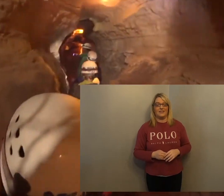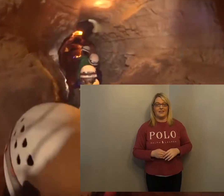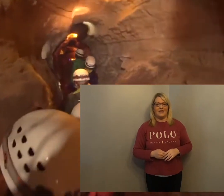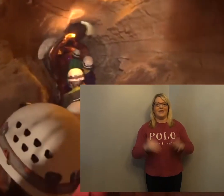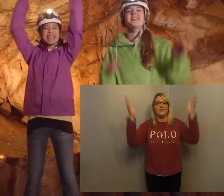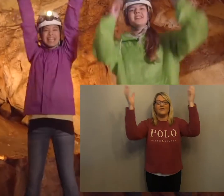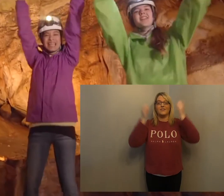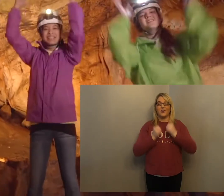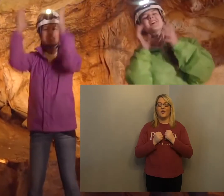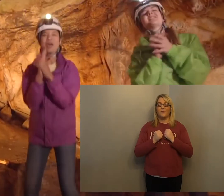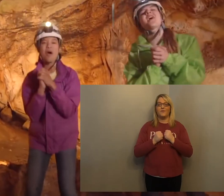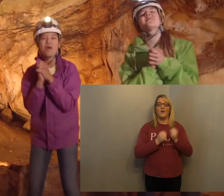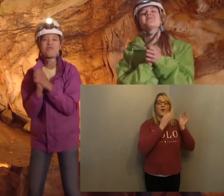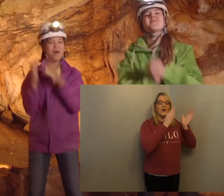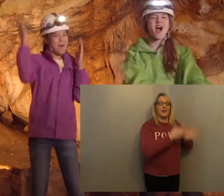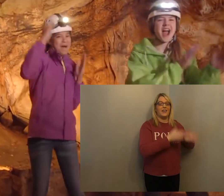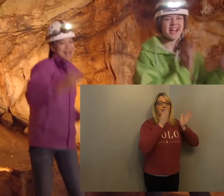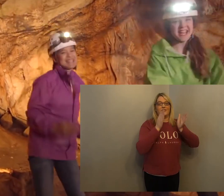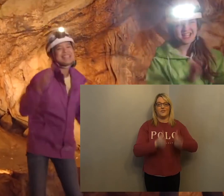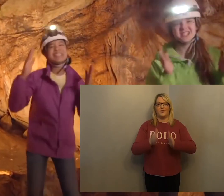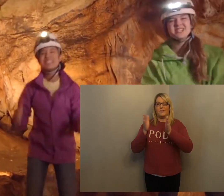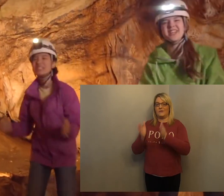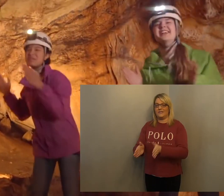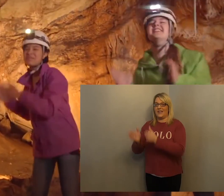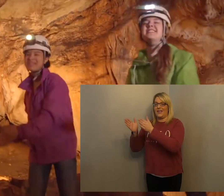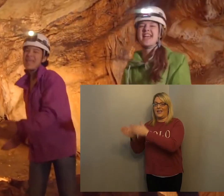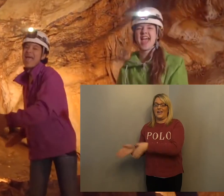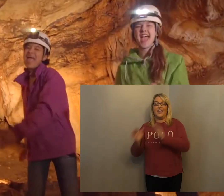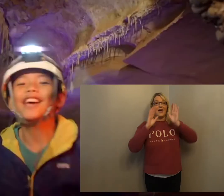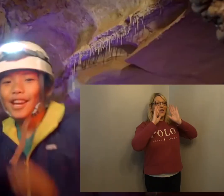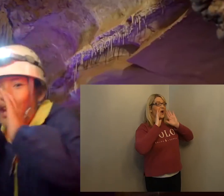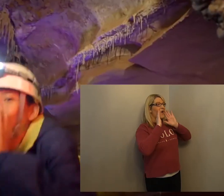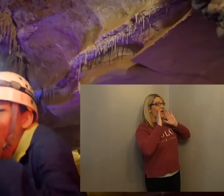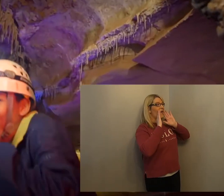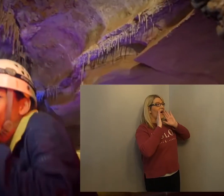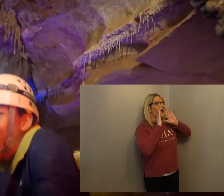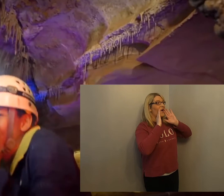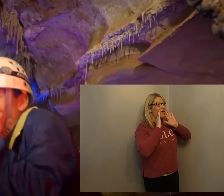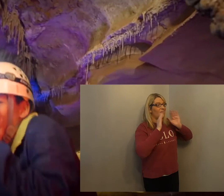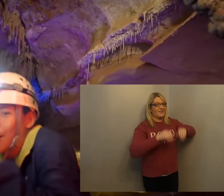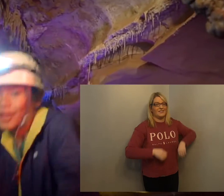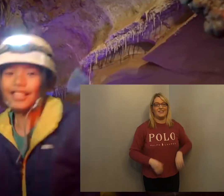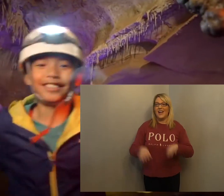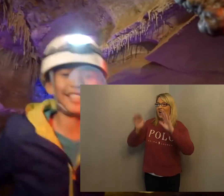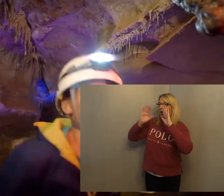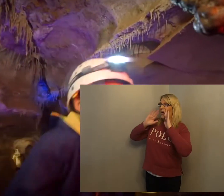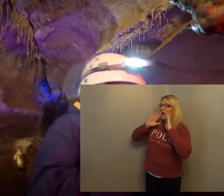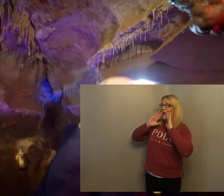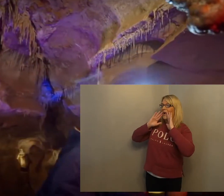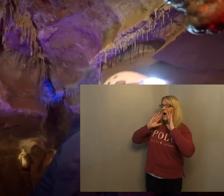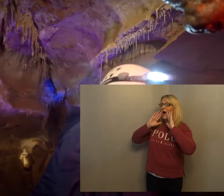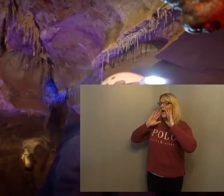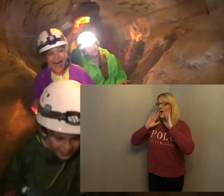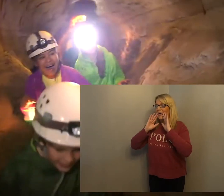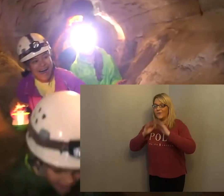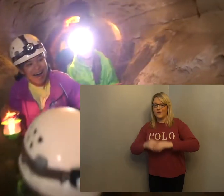He gives us hope for each new day. Oh, oh, oh, oh, oh.